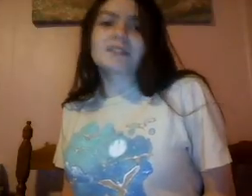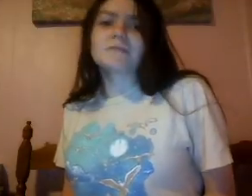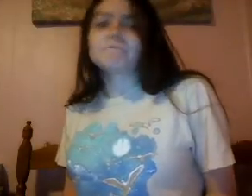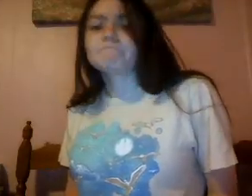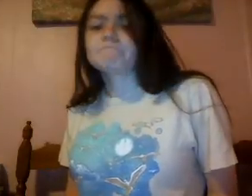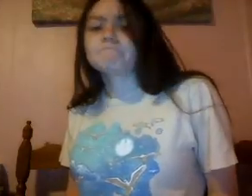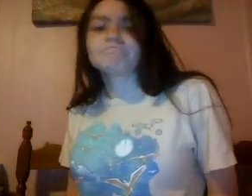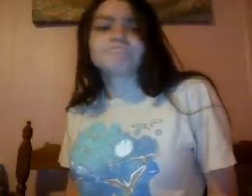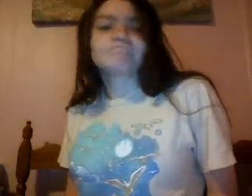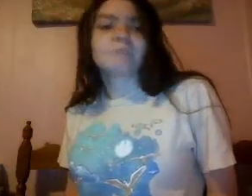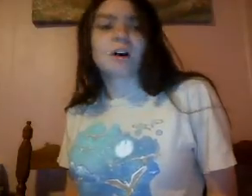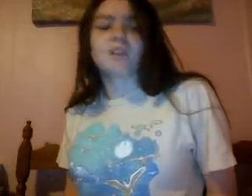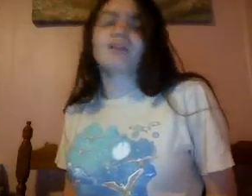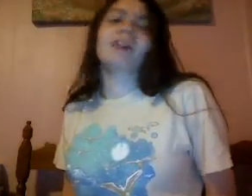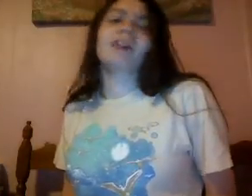words... On a file.